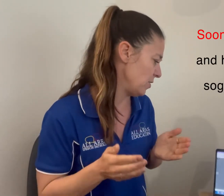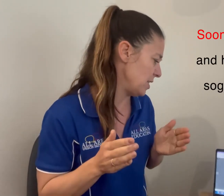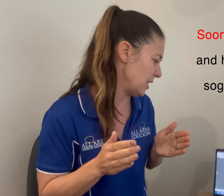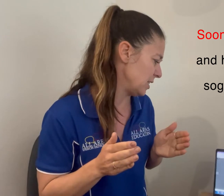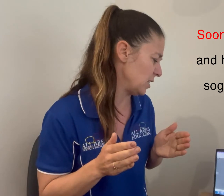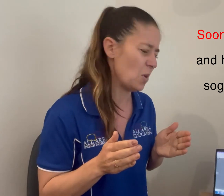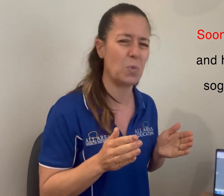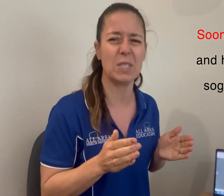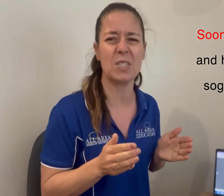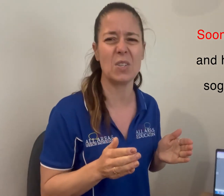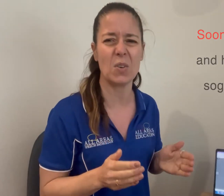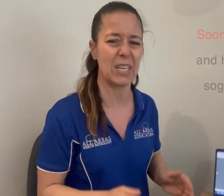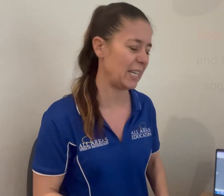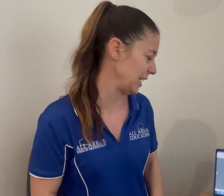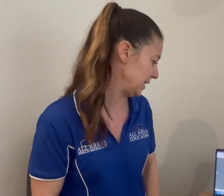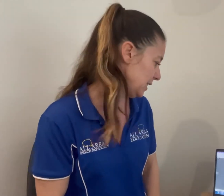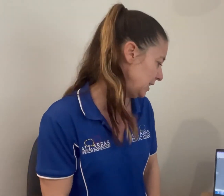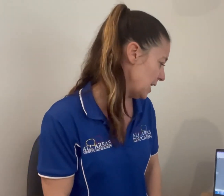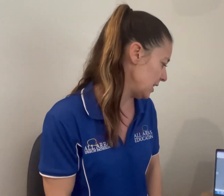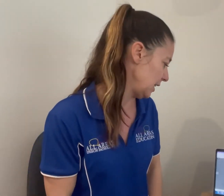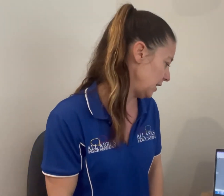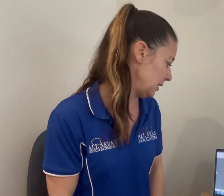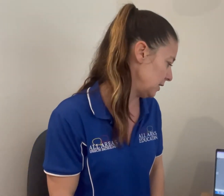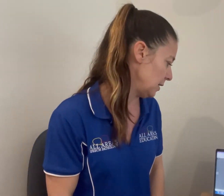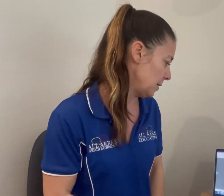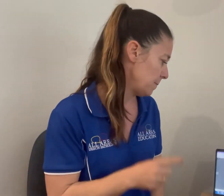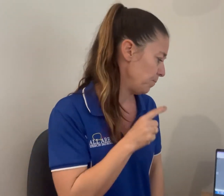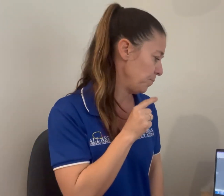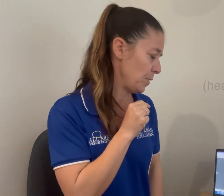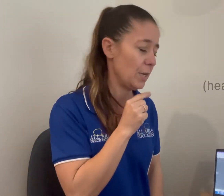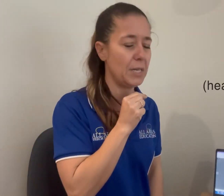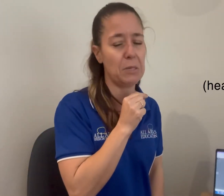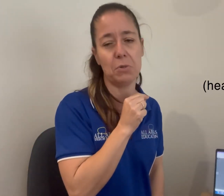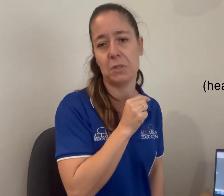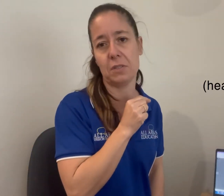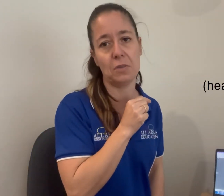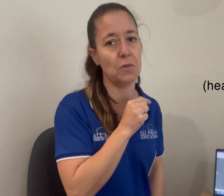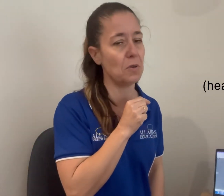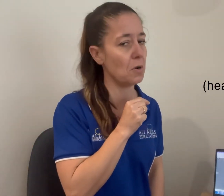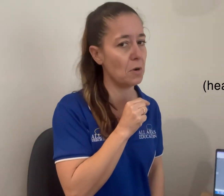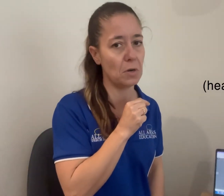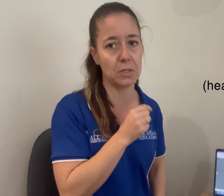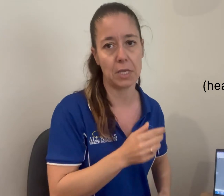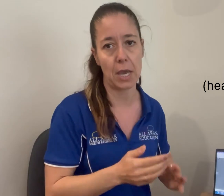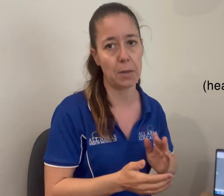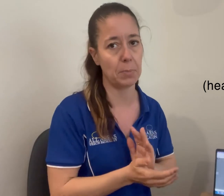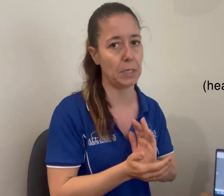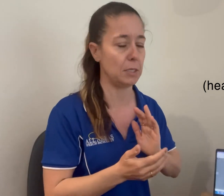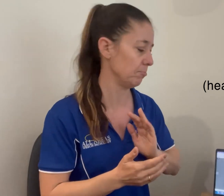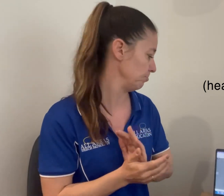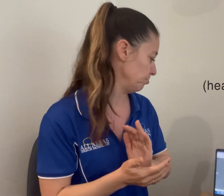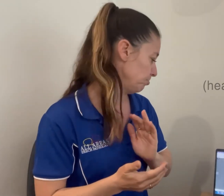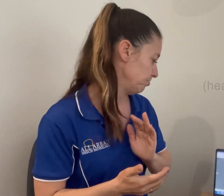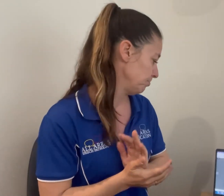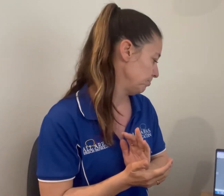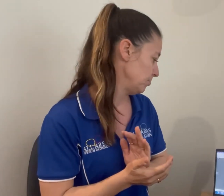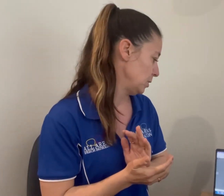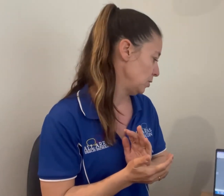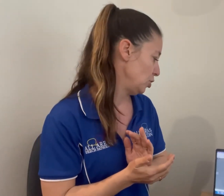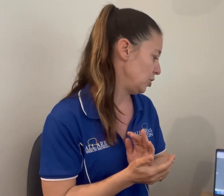nest were soggy and yucky. Birdie was not happy. She